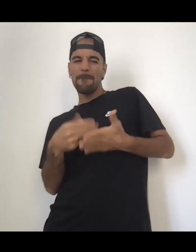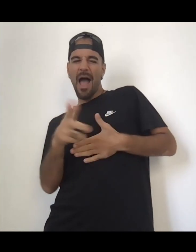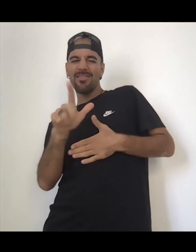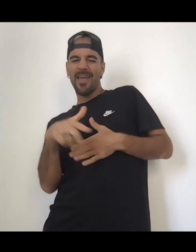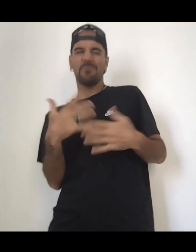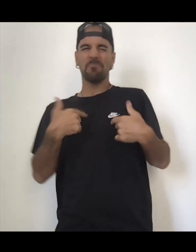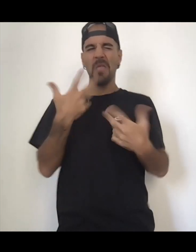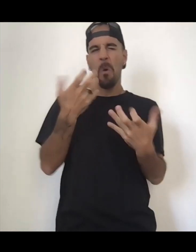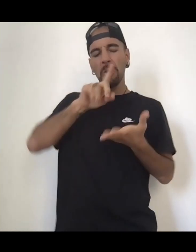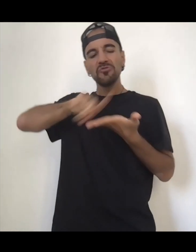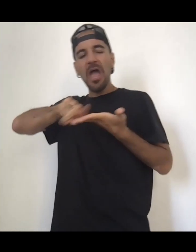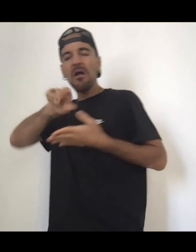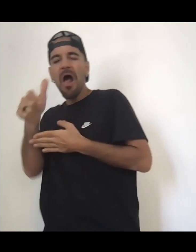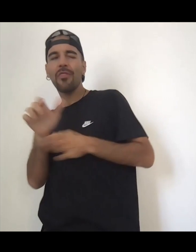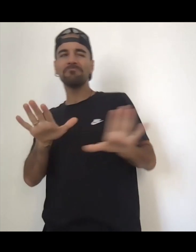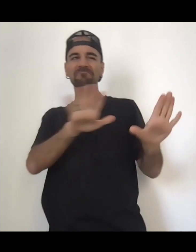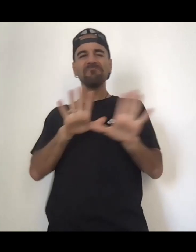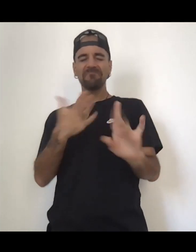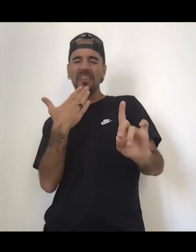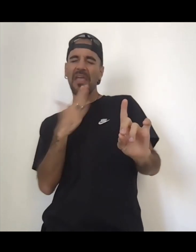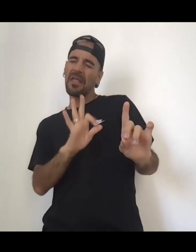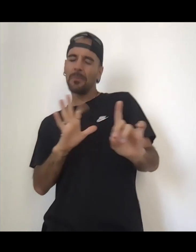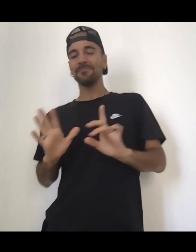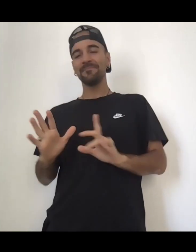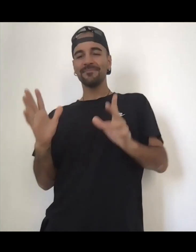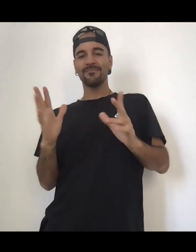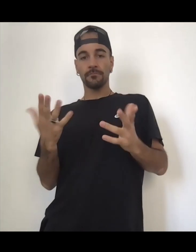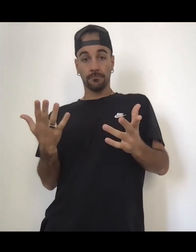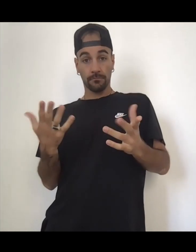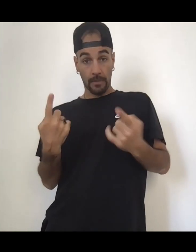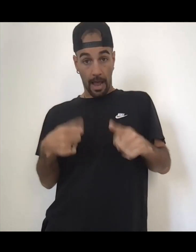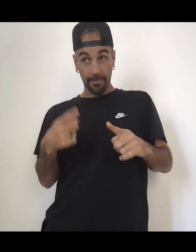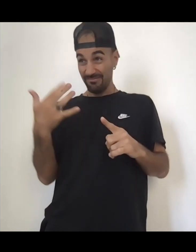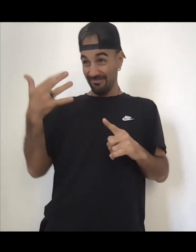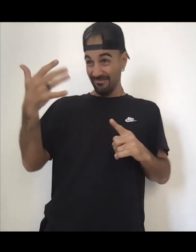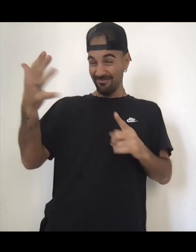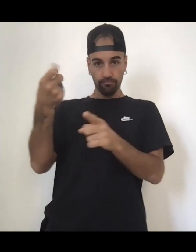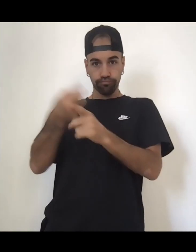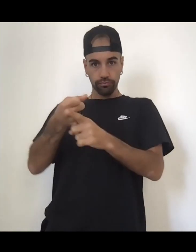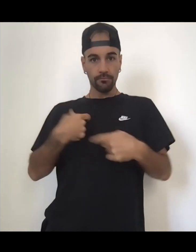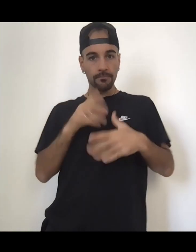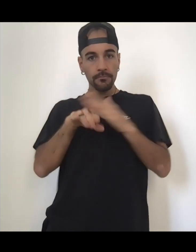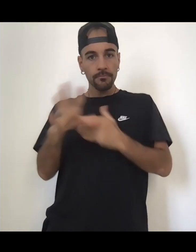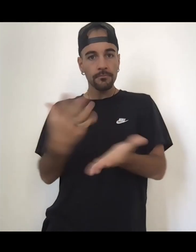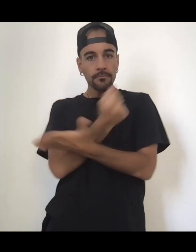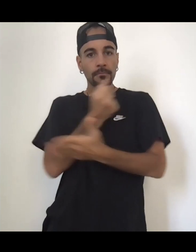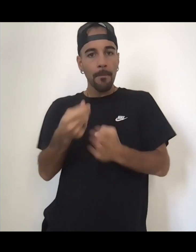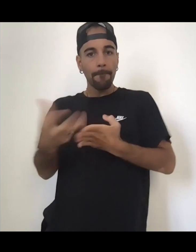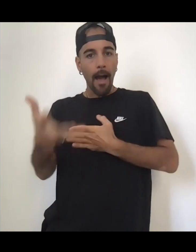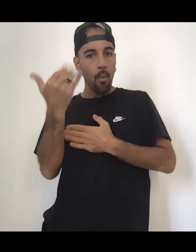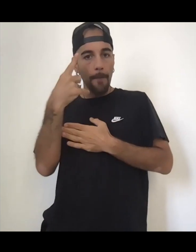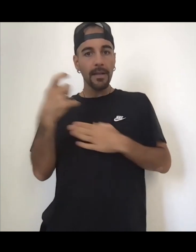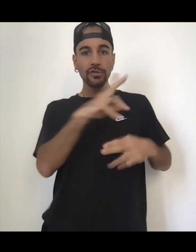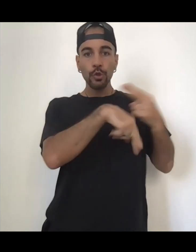of attraction. And, like, if you literally are talking it and living it, then the universe has no other